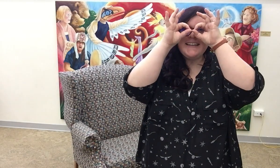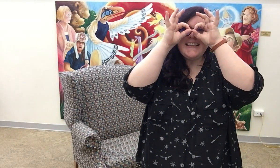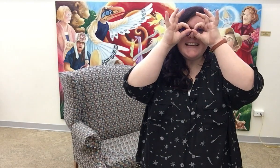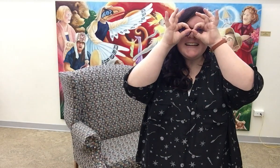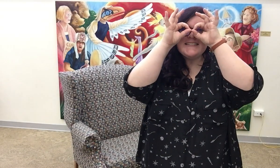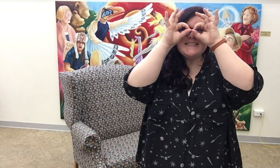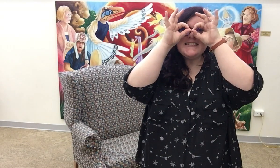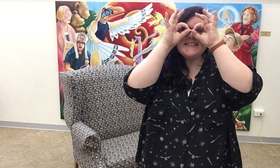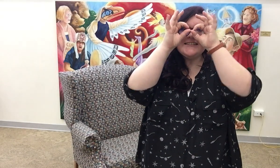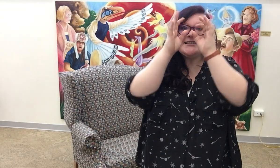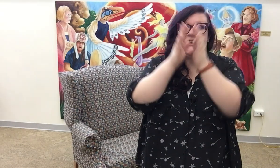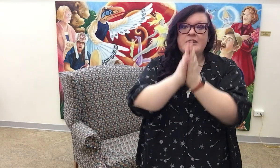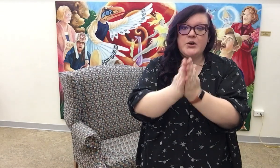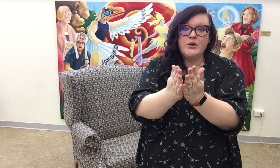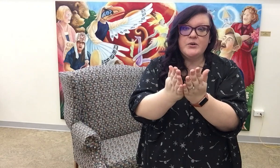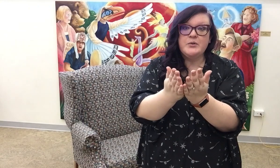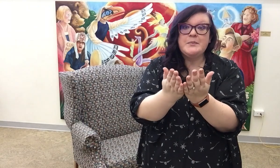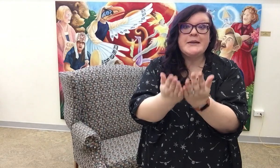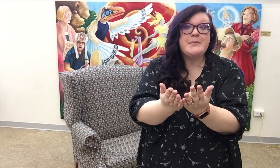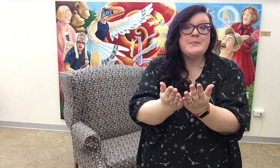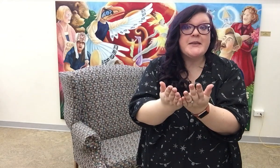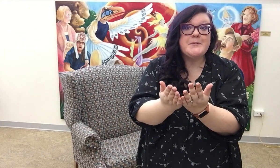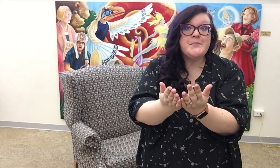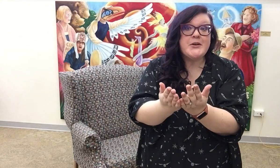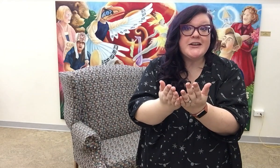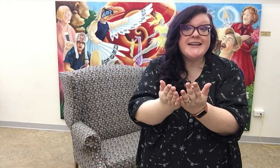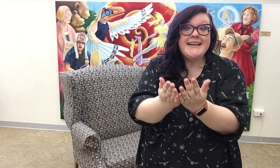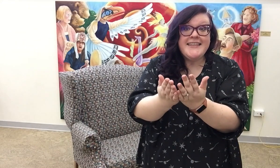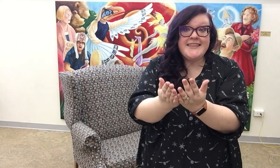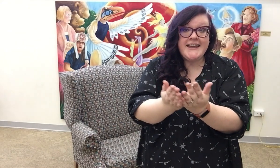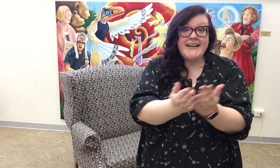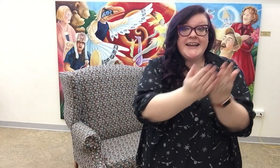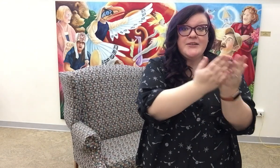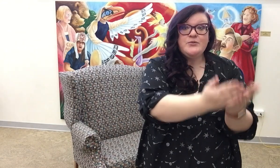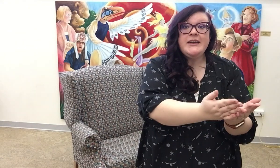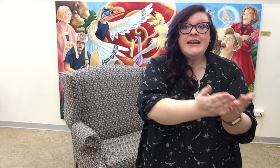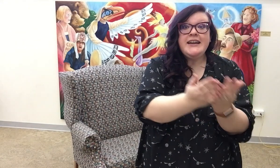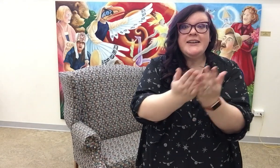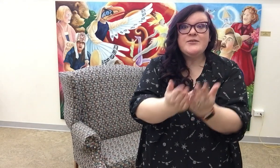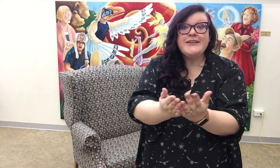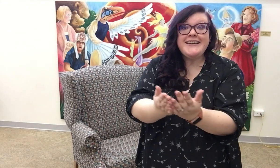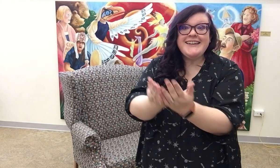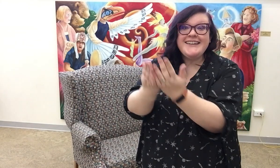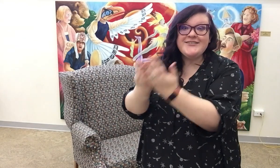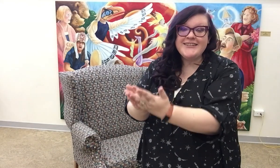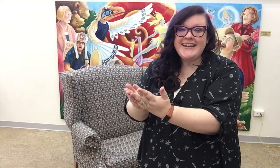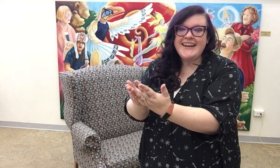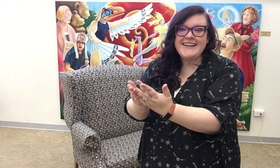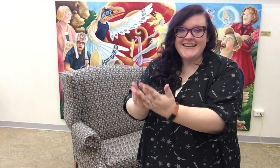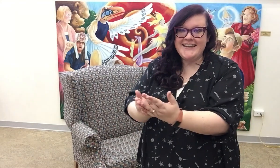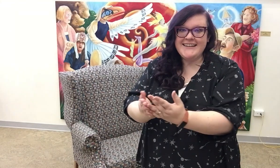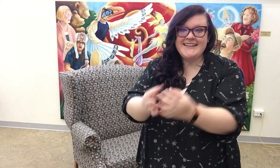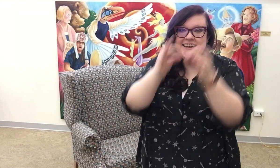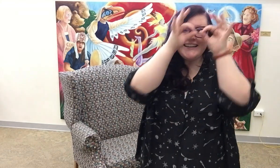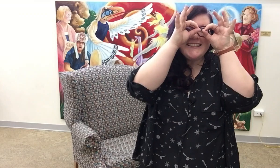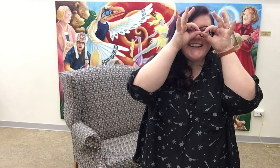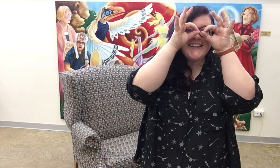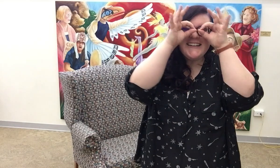glasses and open up the book. Then I read, read, read and I look,